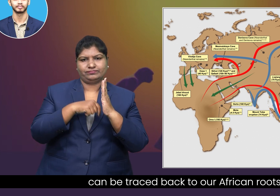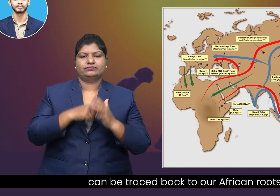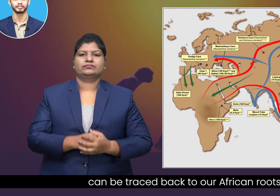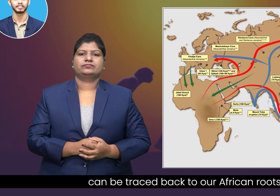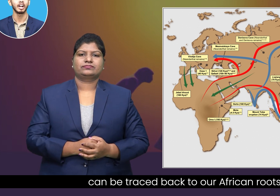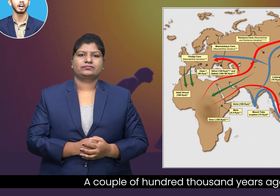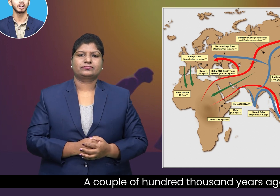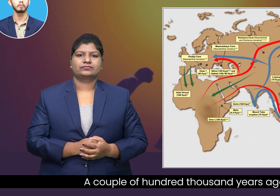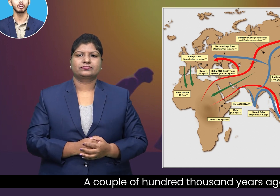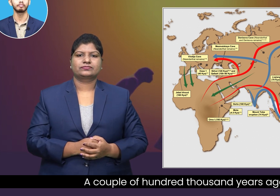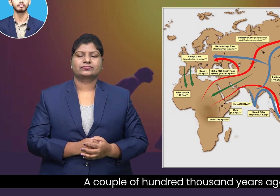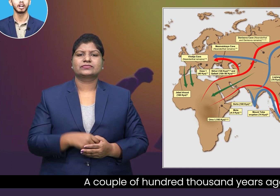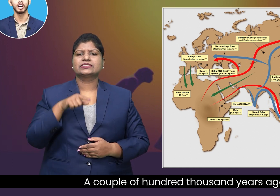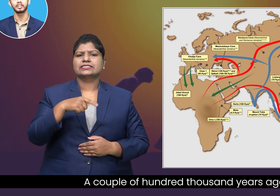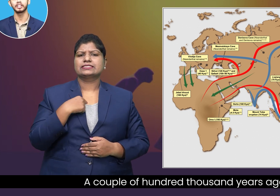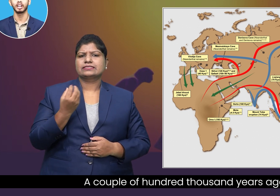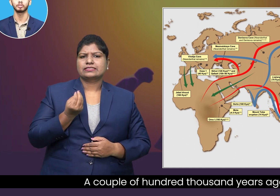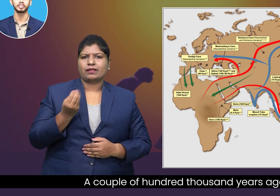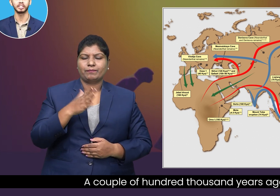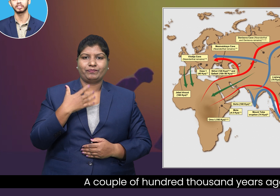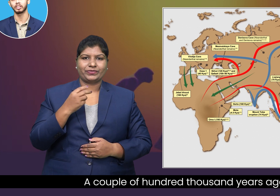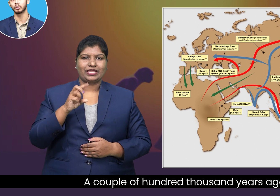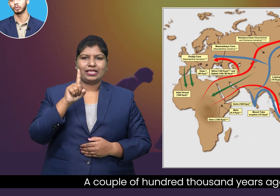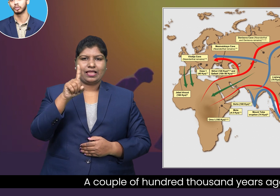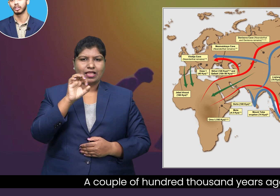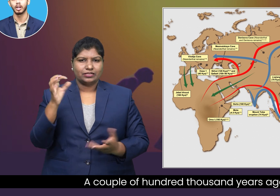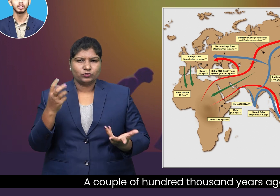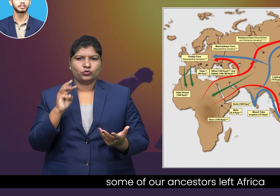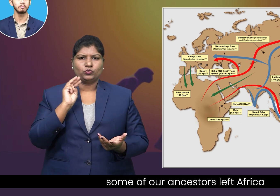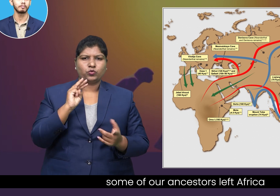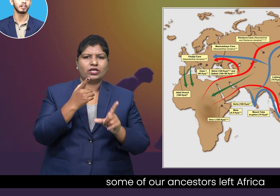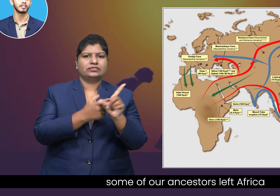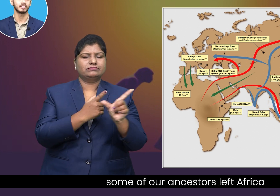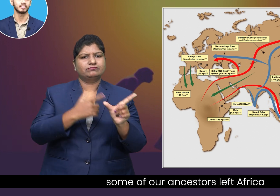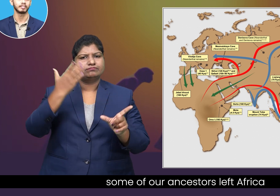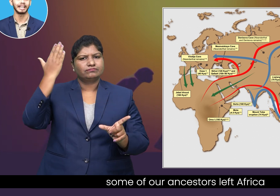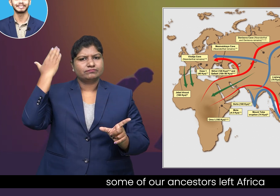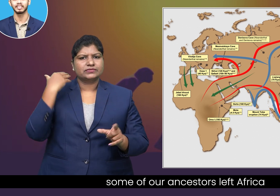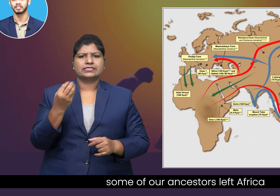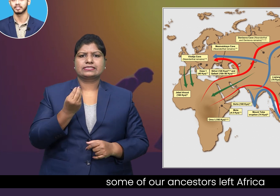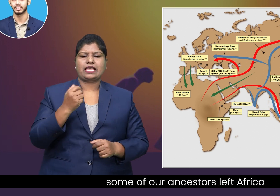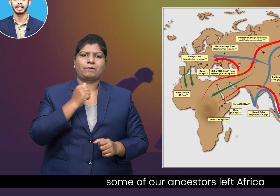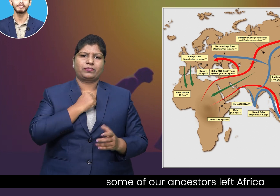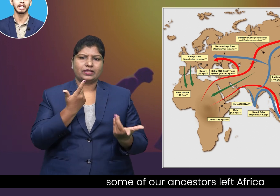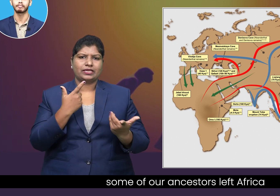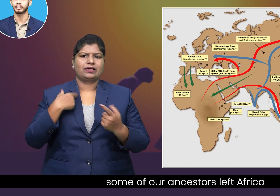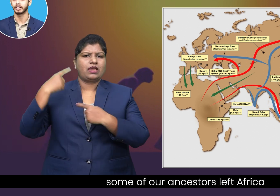A couple of hundred thousand years ago, some of our ancestors left Africa